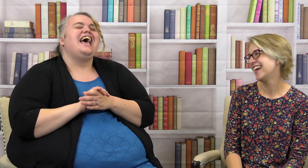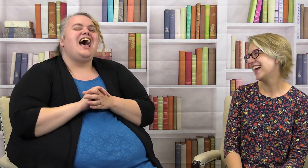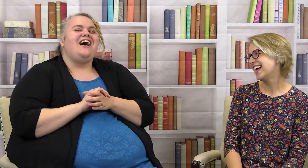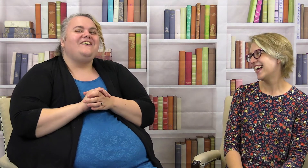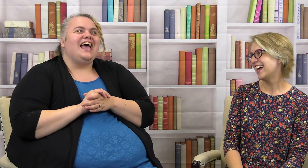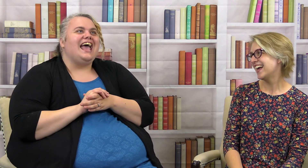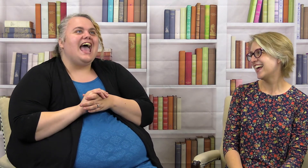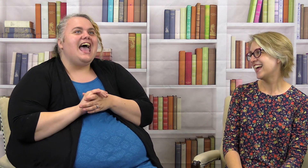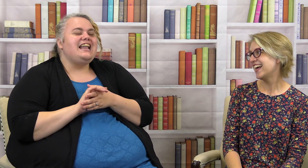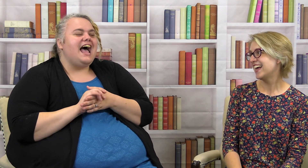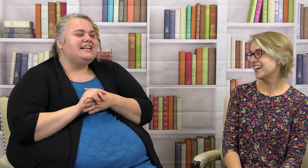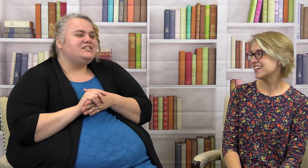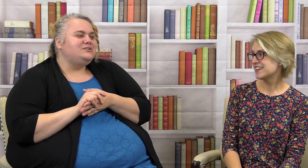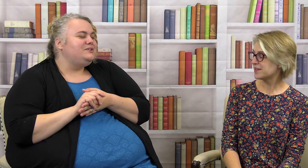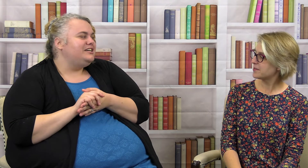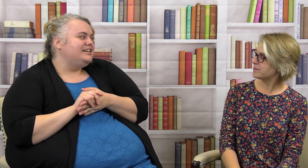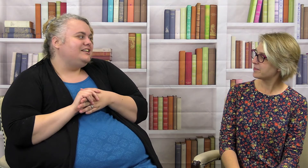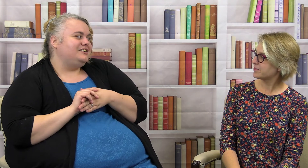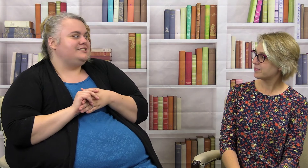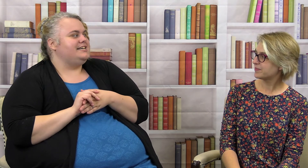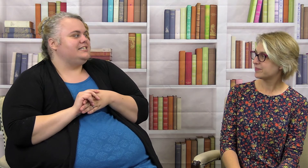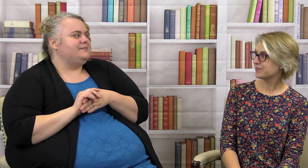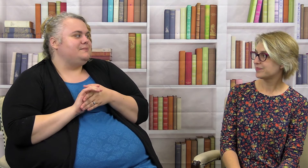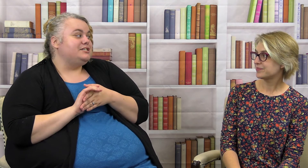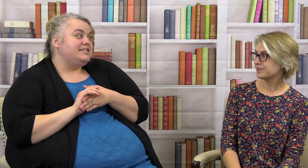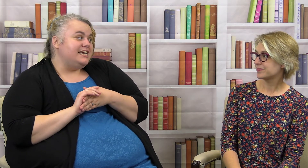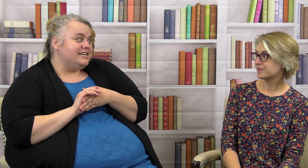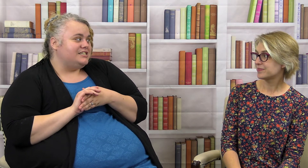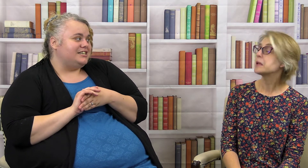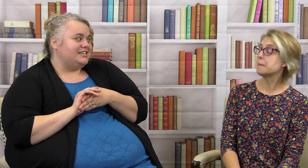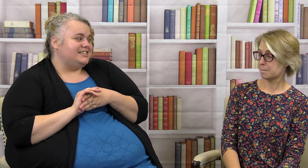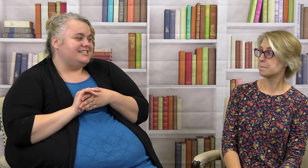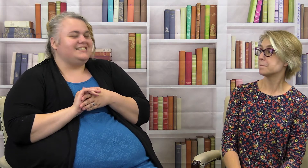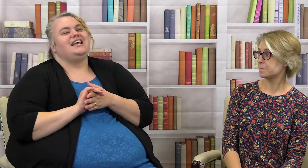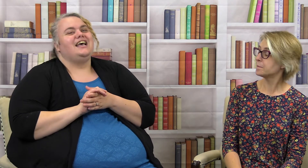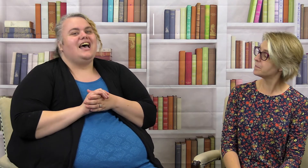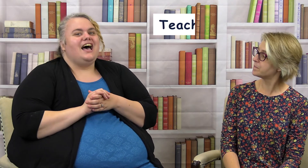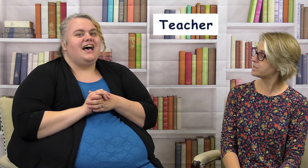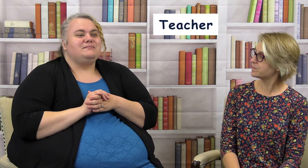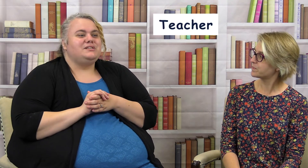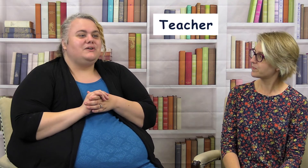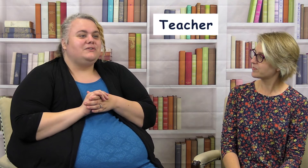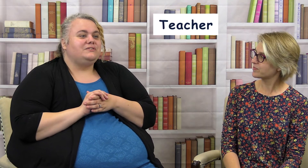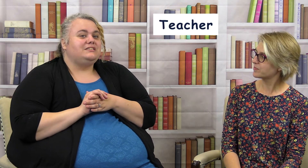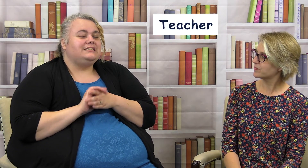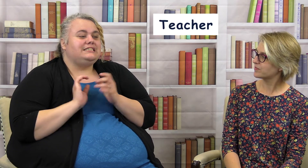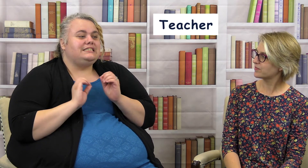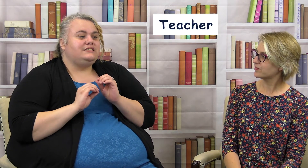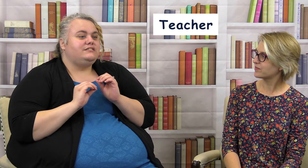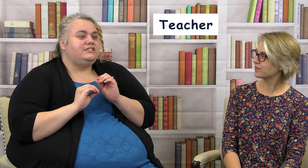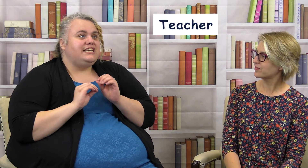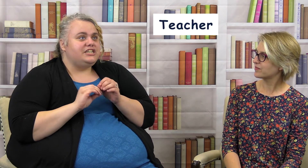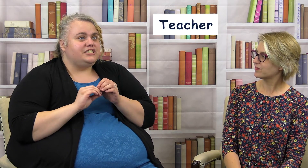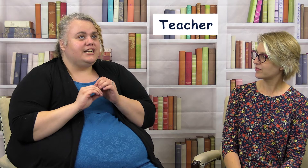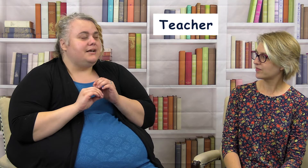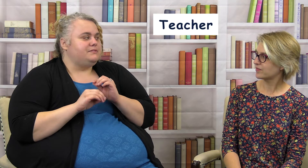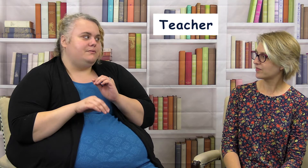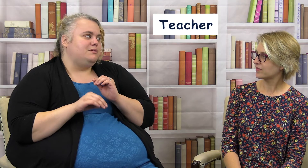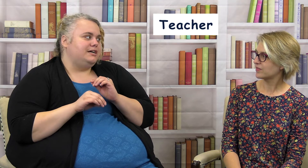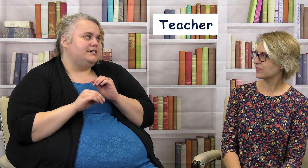okay and at school you're gonna learn things from your teachers so teacher comes from the word